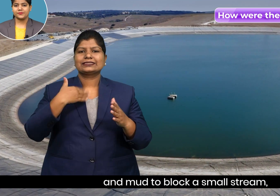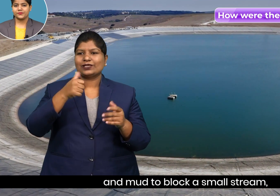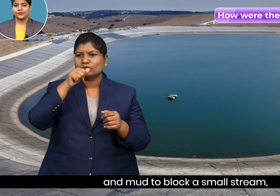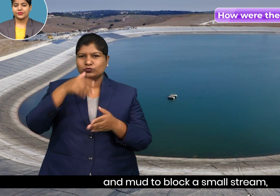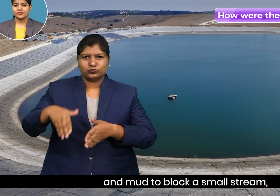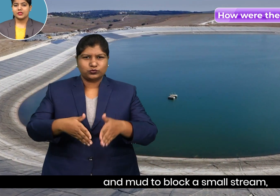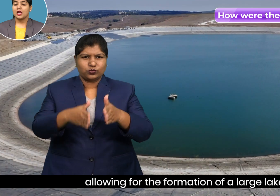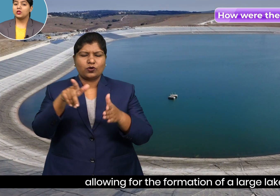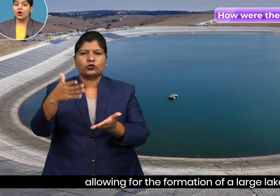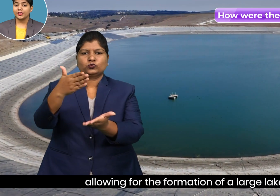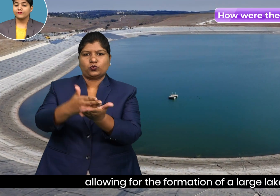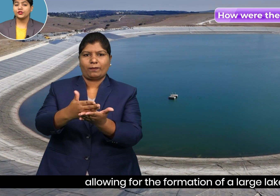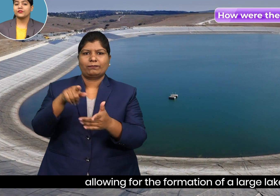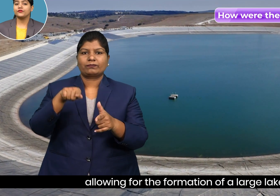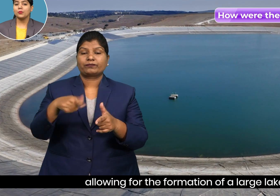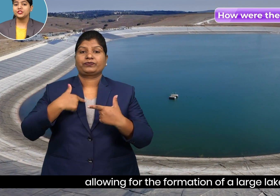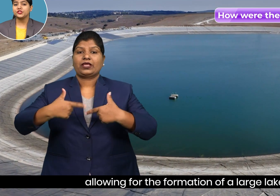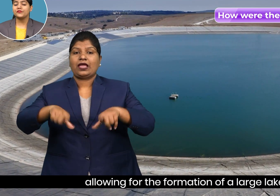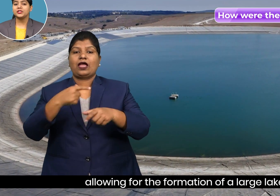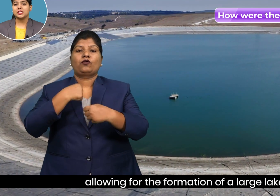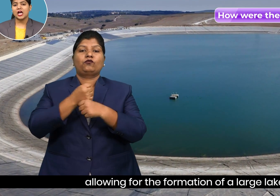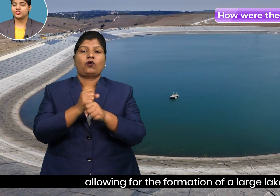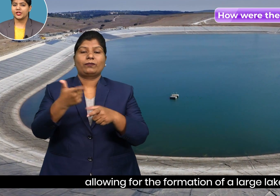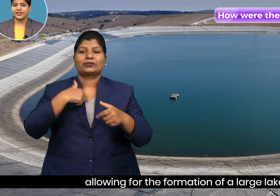allowing for the formation of a large lake